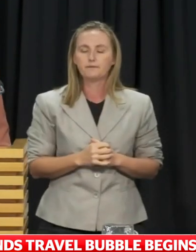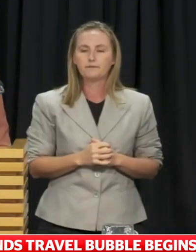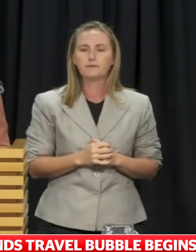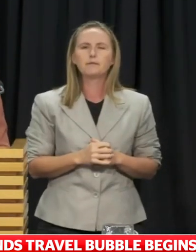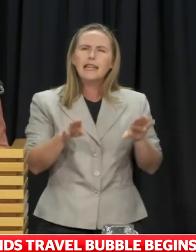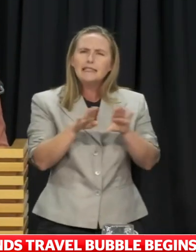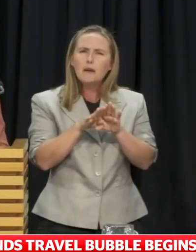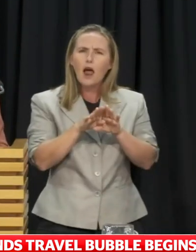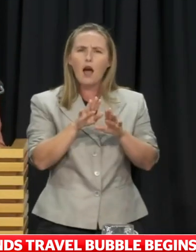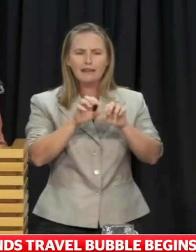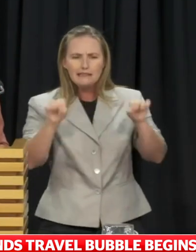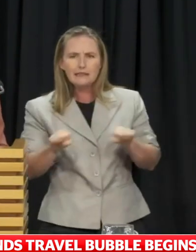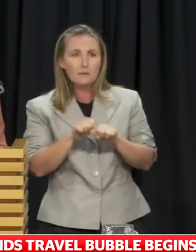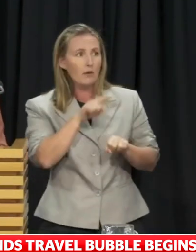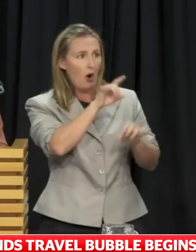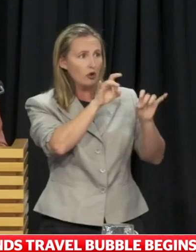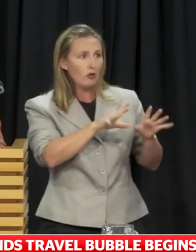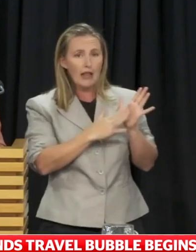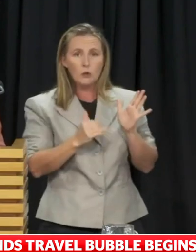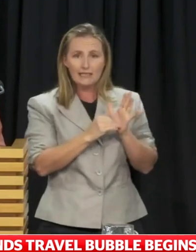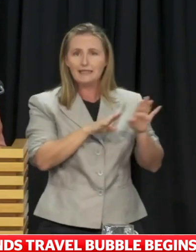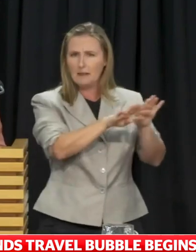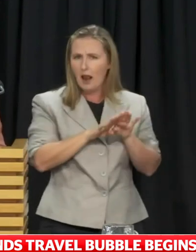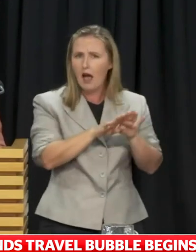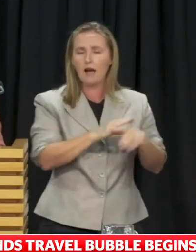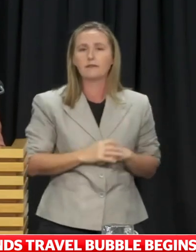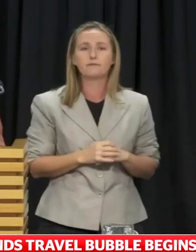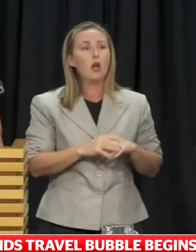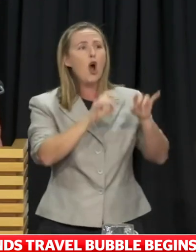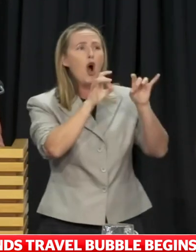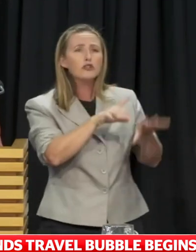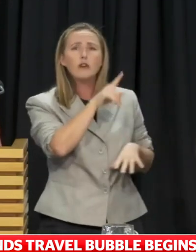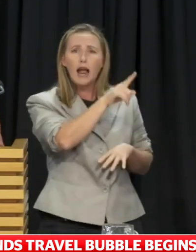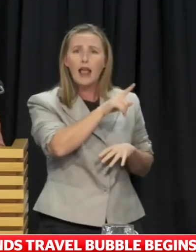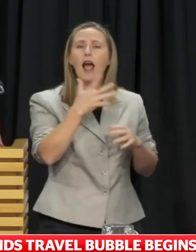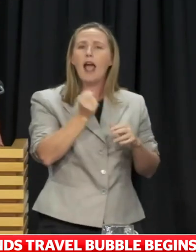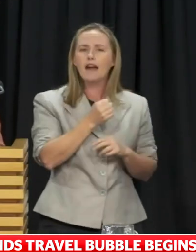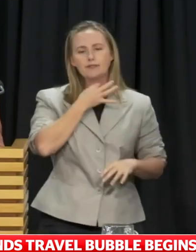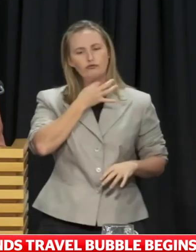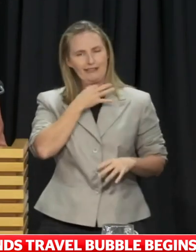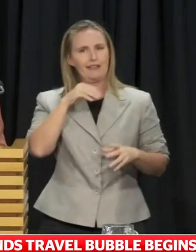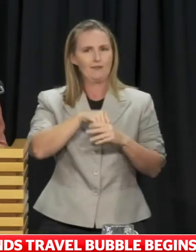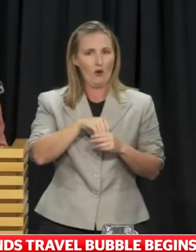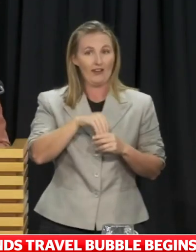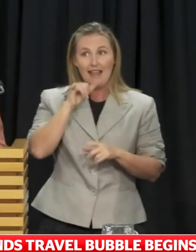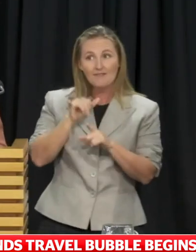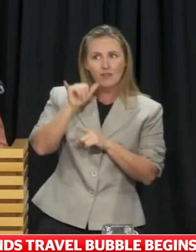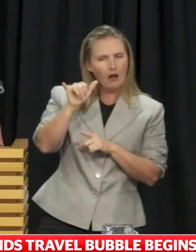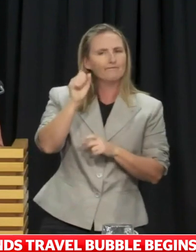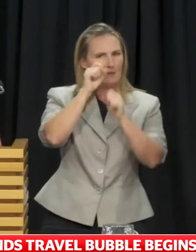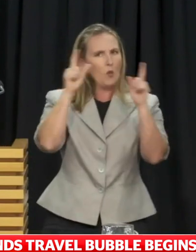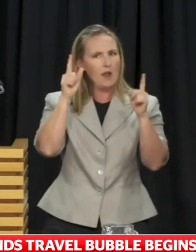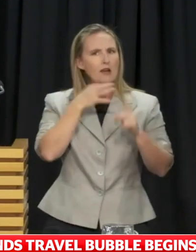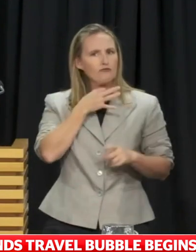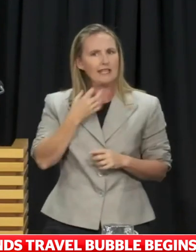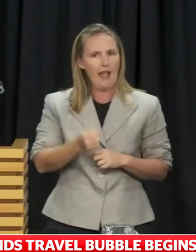with Australia. And as in the case of Australia, the bubble comes with a flyer beware caveat. If there is an